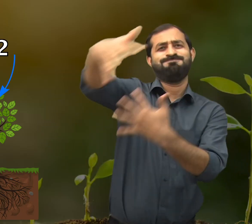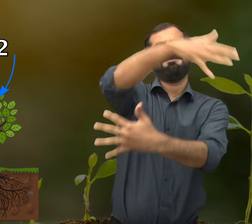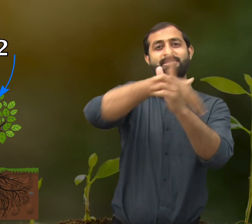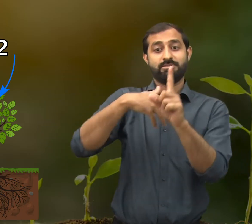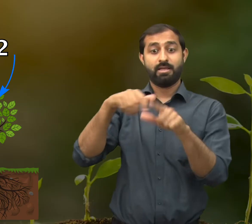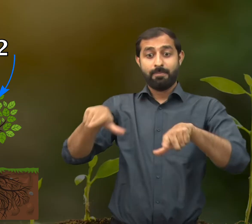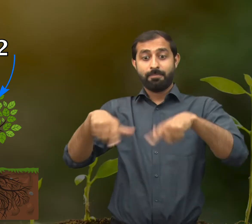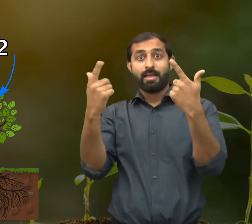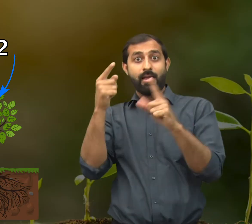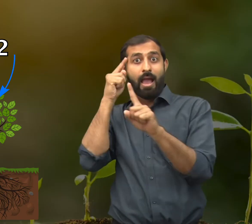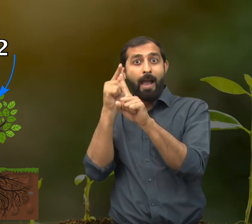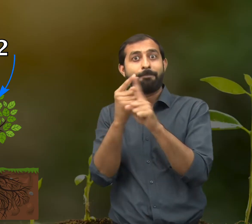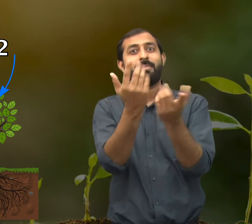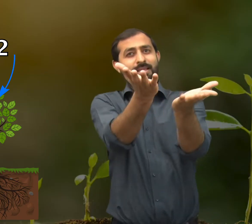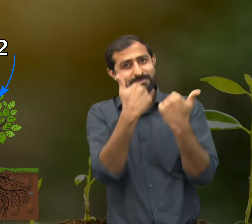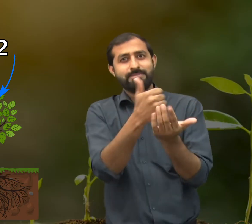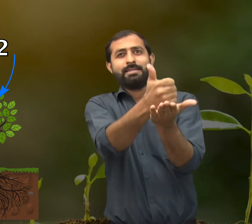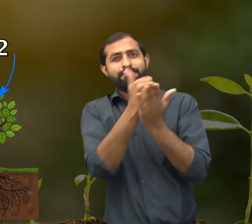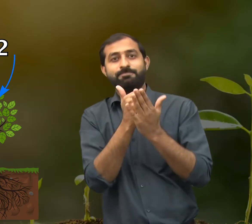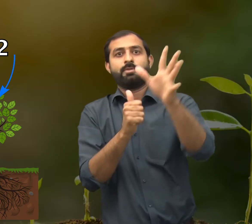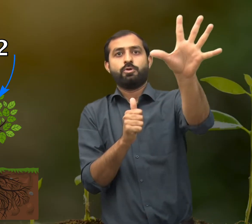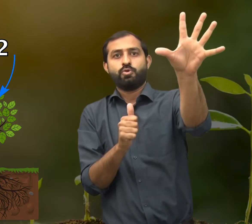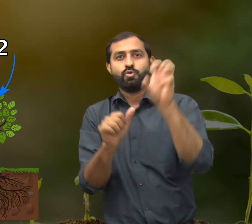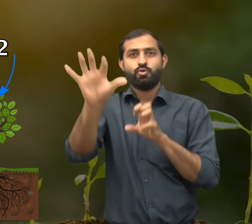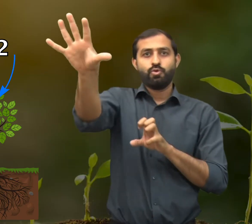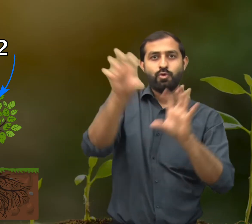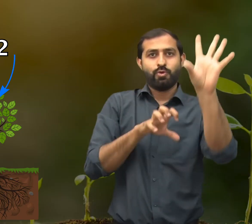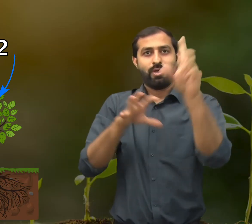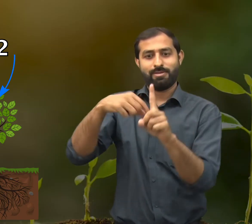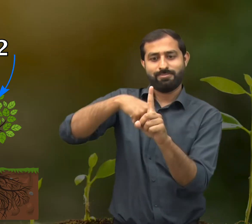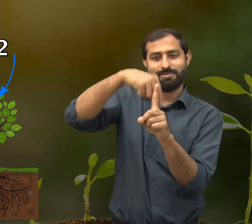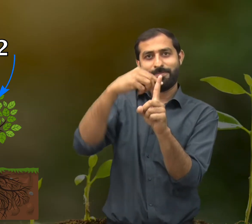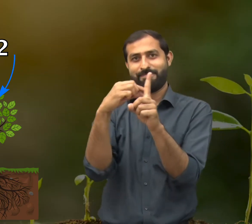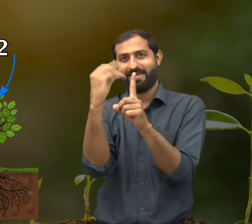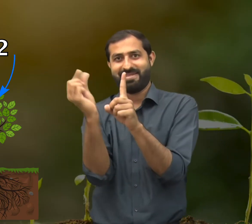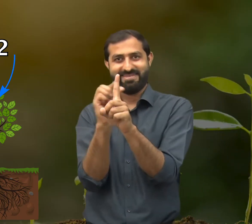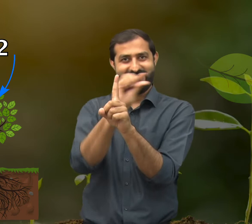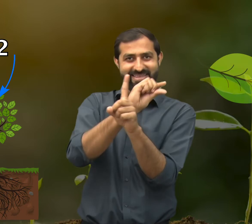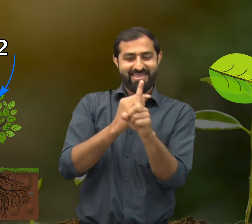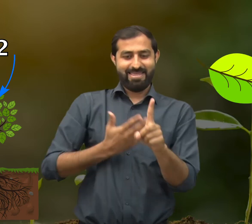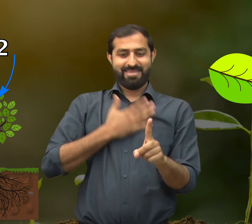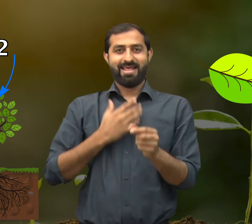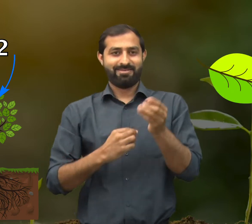and plants take in carbon dioxide from the air that surrounds them.